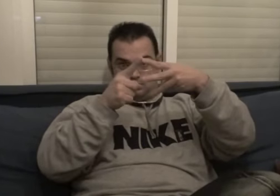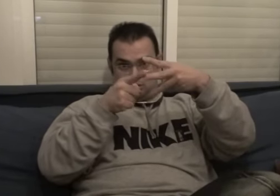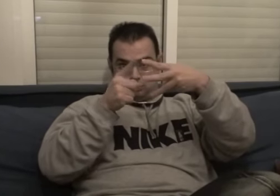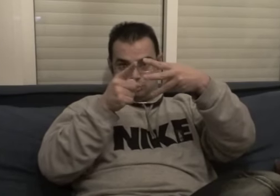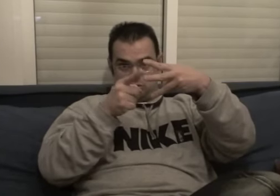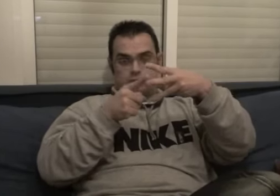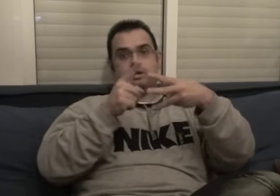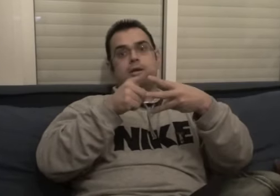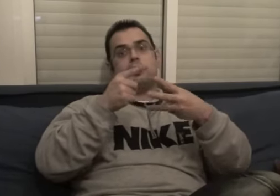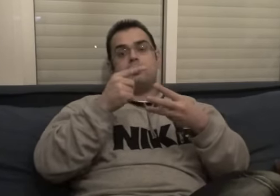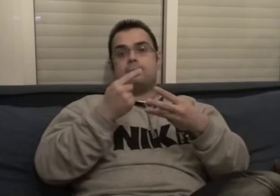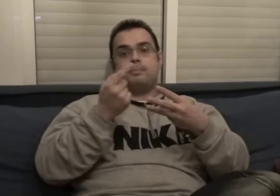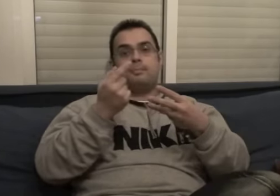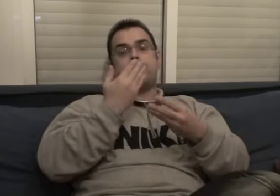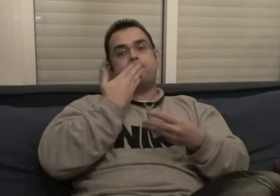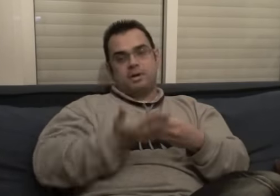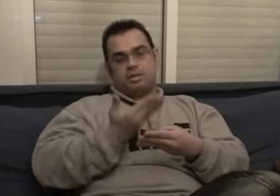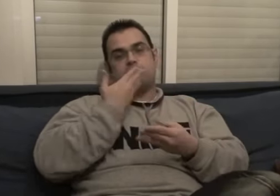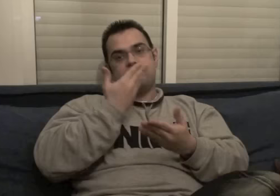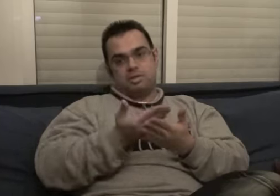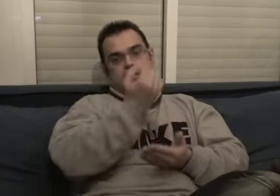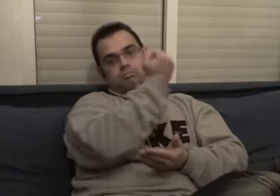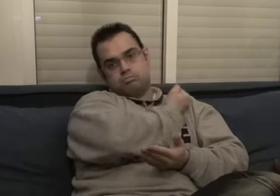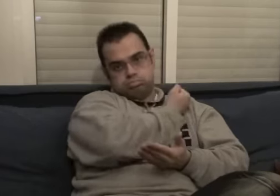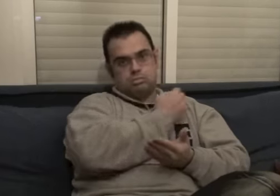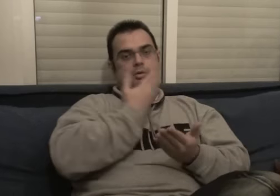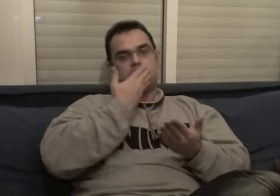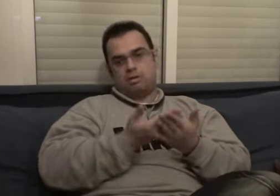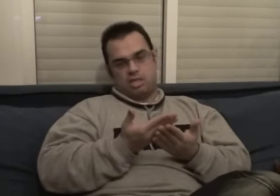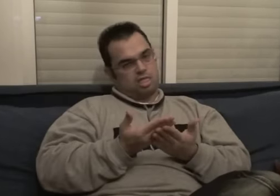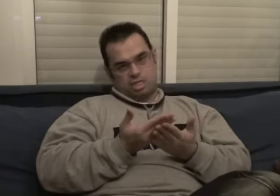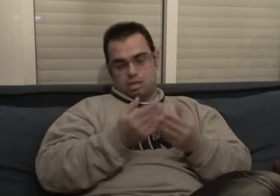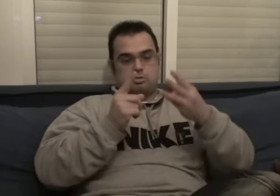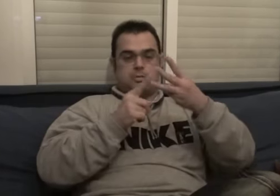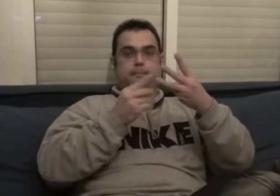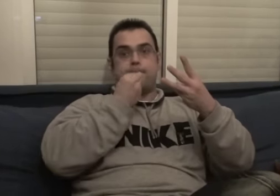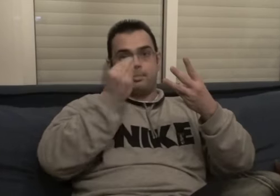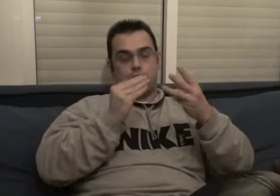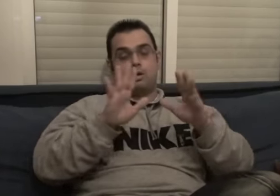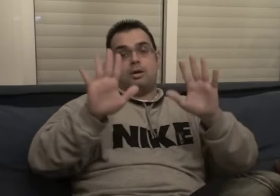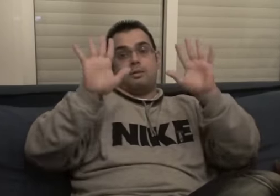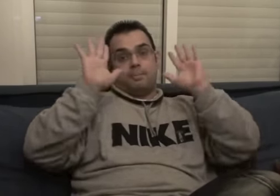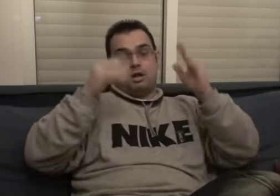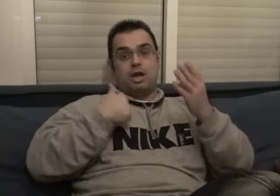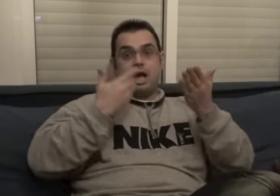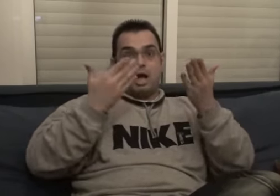Because I but I am